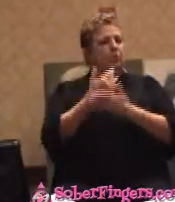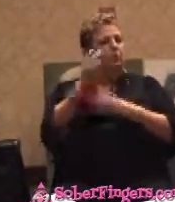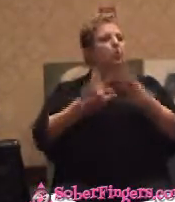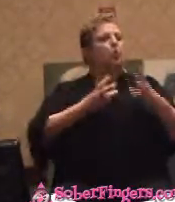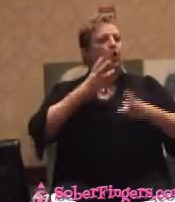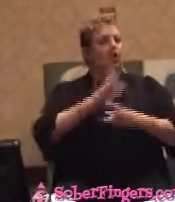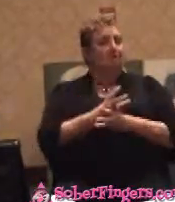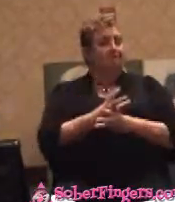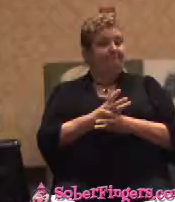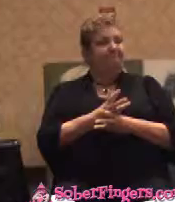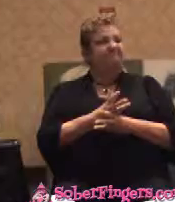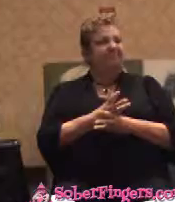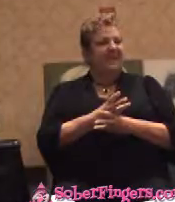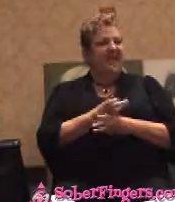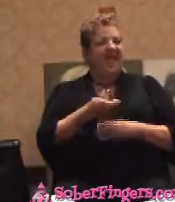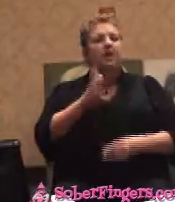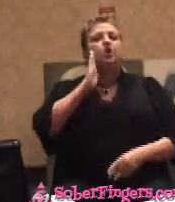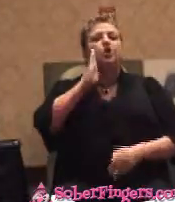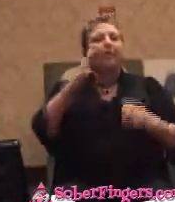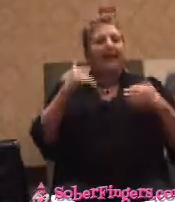And you will have a spiritual awakening.